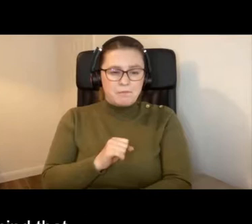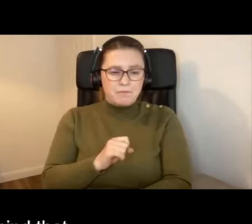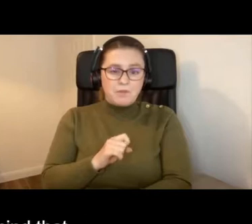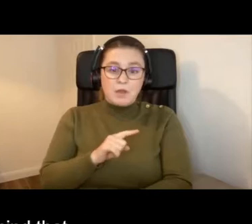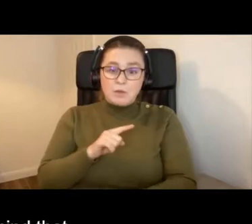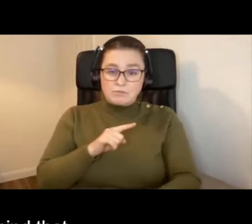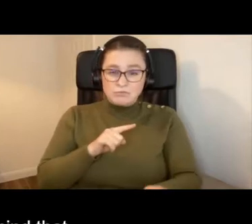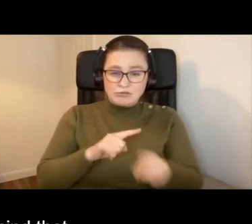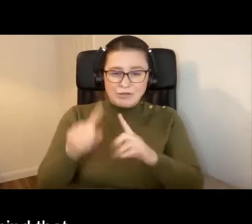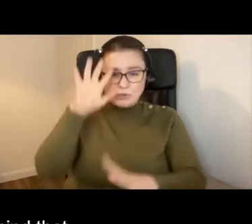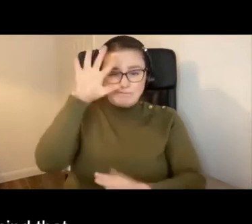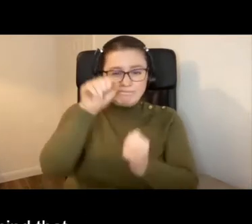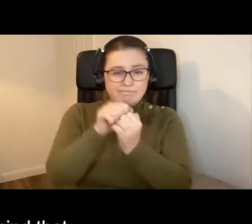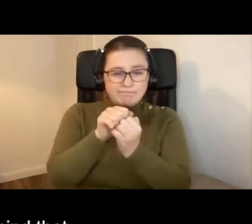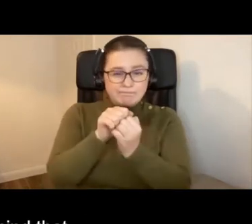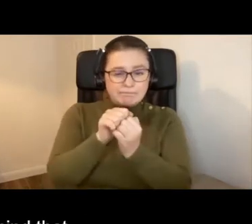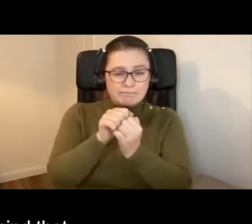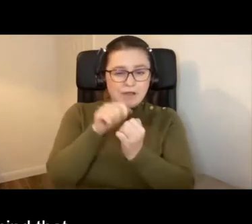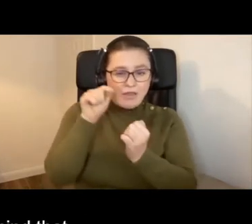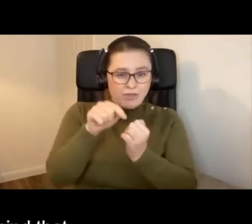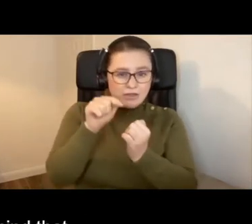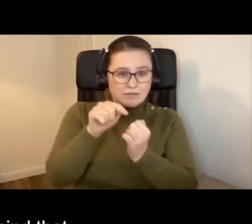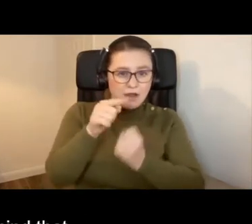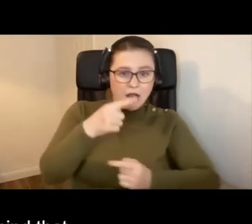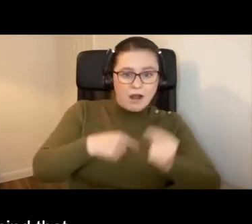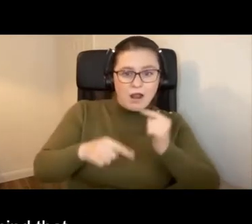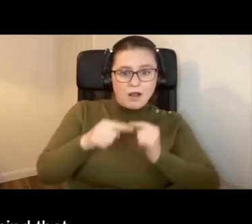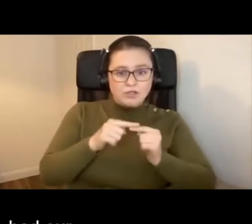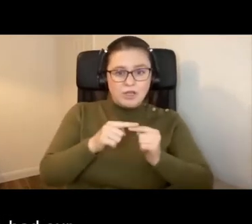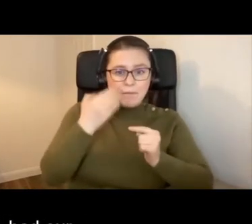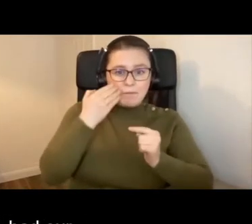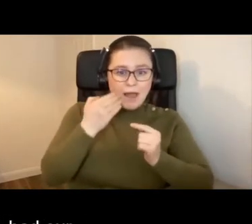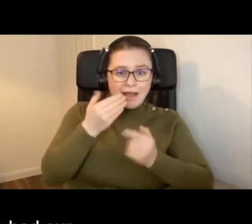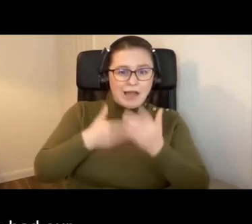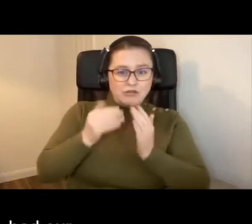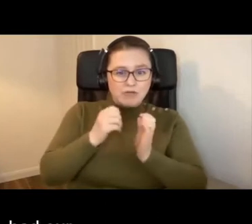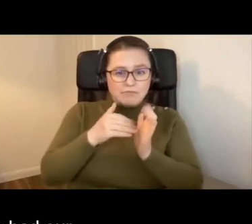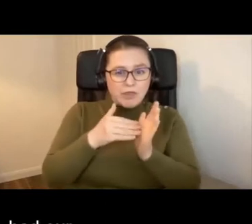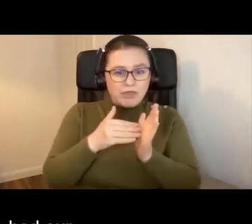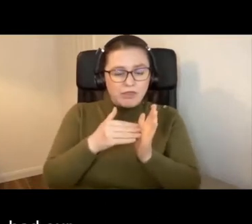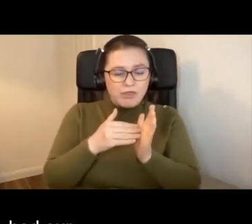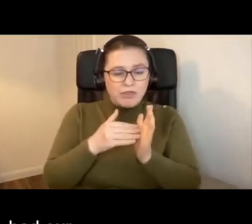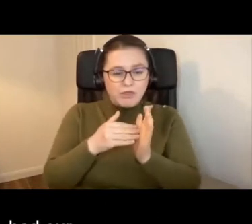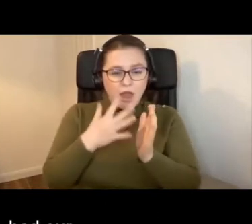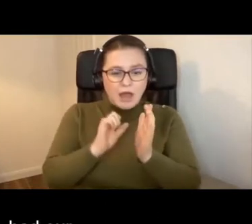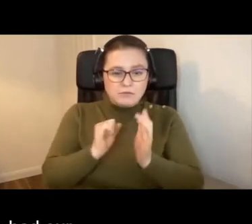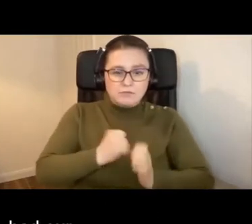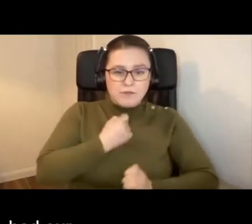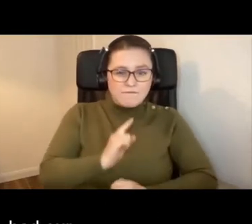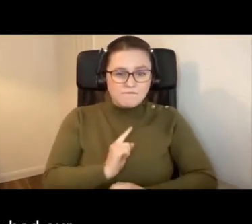that last year, during the Black History Month, we had our first